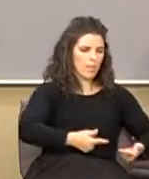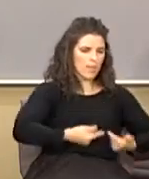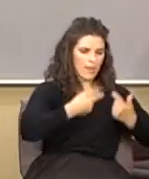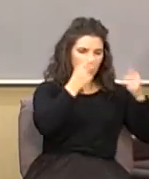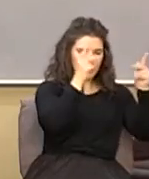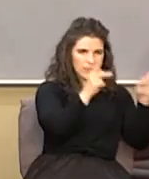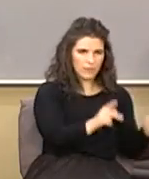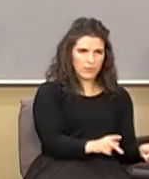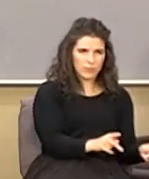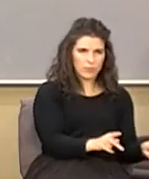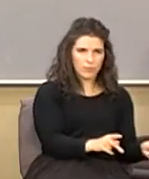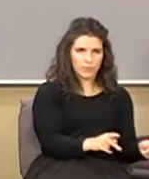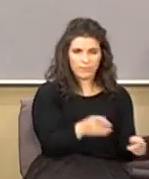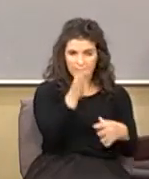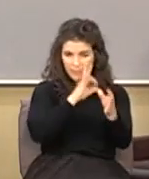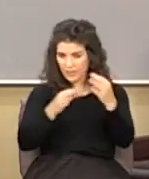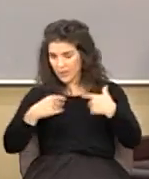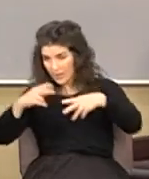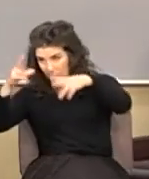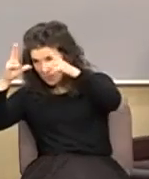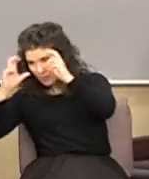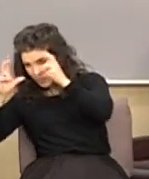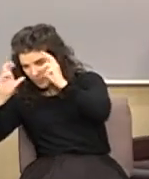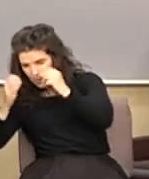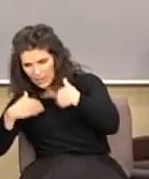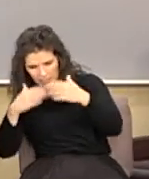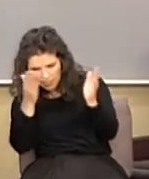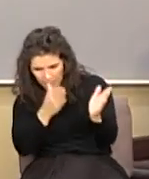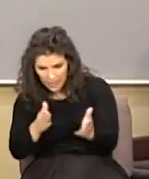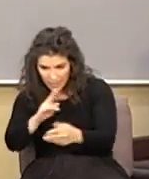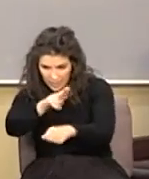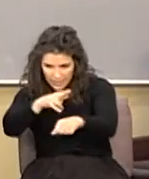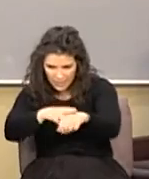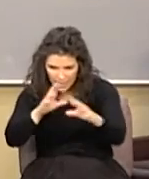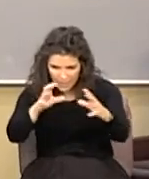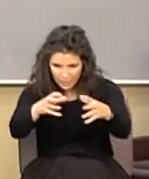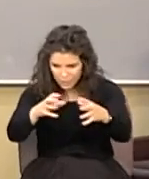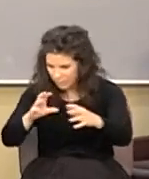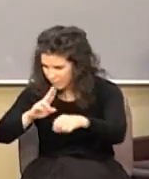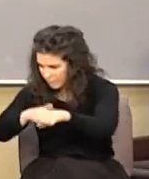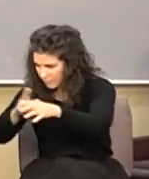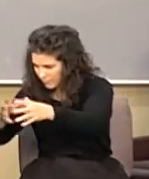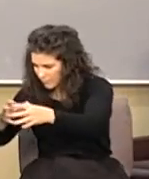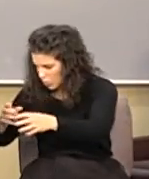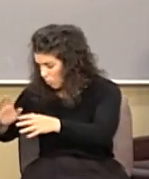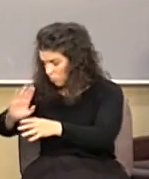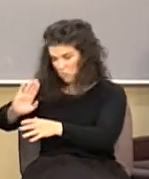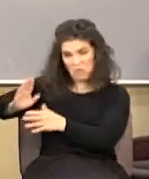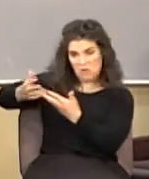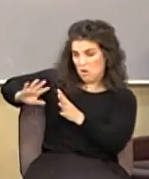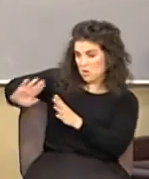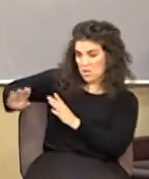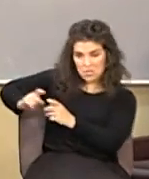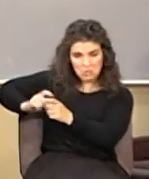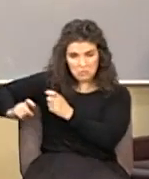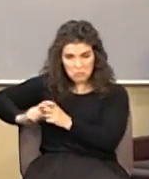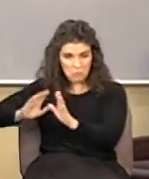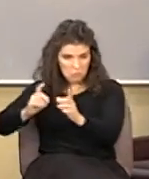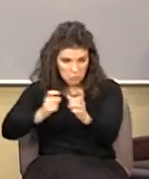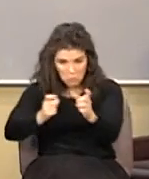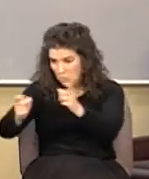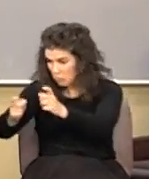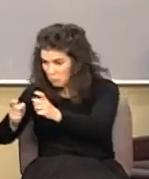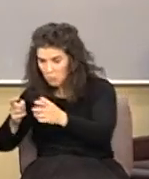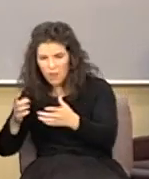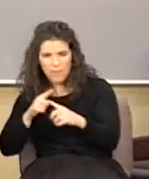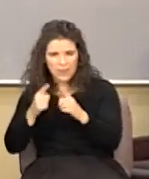a strategy of taking the nations of the earth. They already belong to him. They're already under his control. But when one begins, or